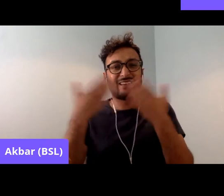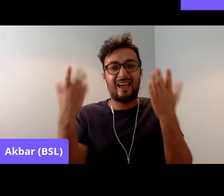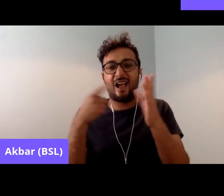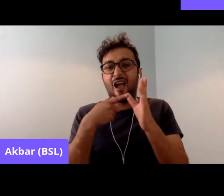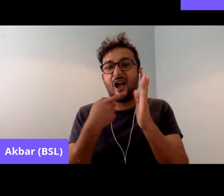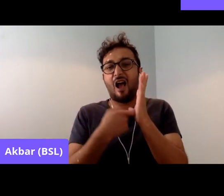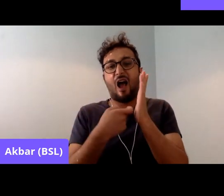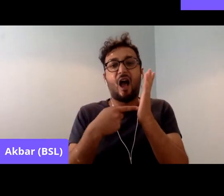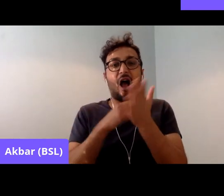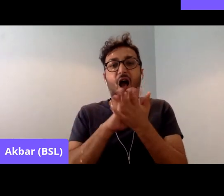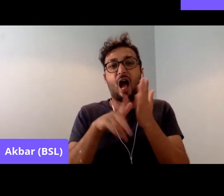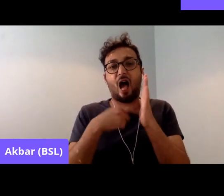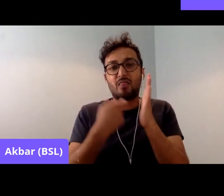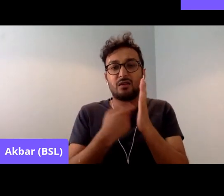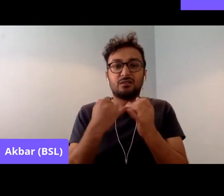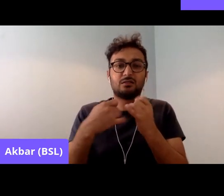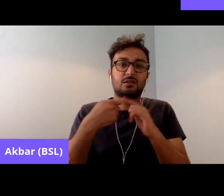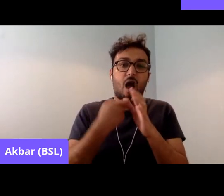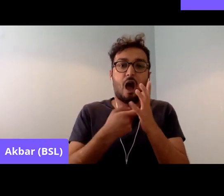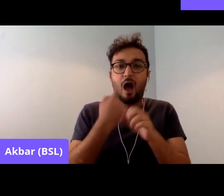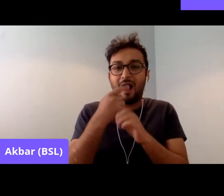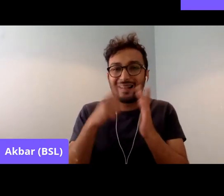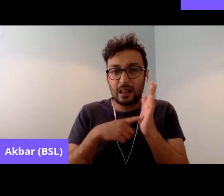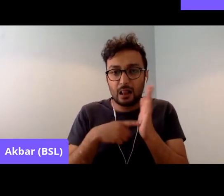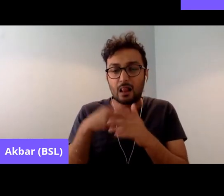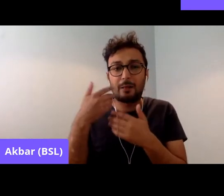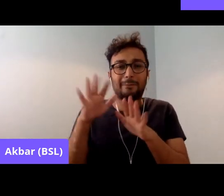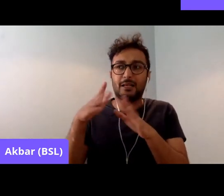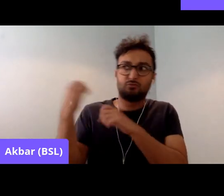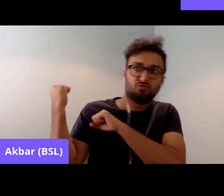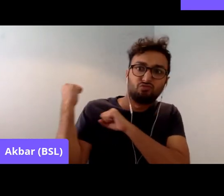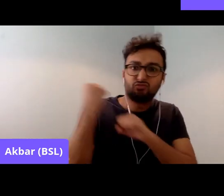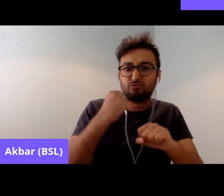a whole sea of miners behind them.